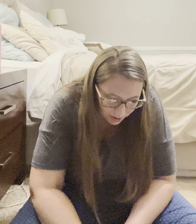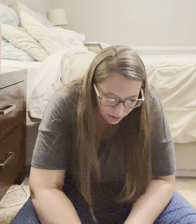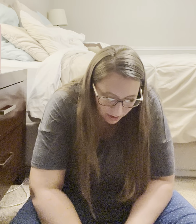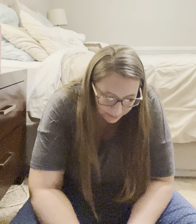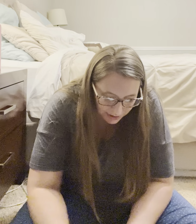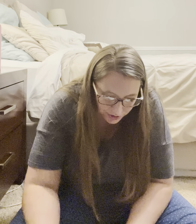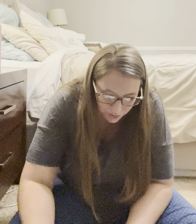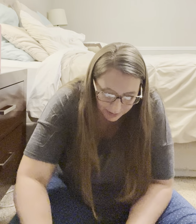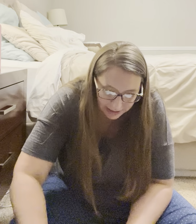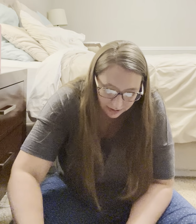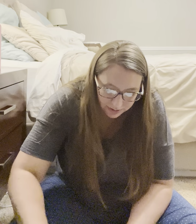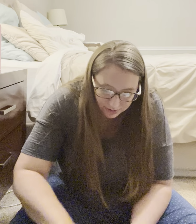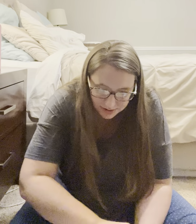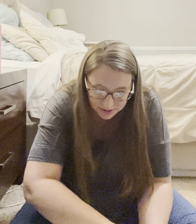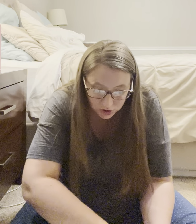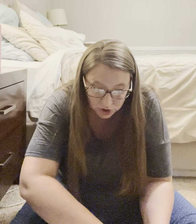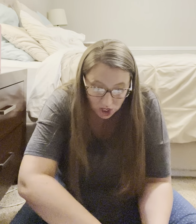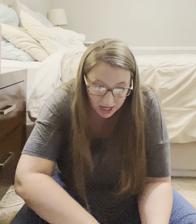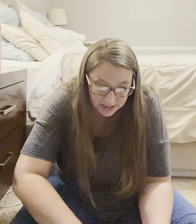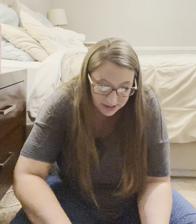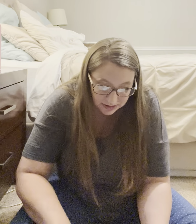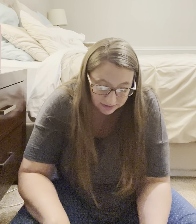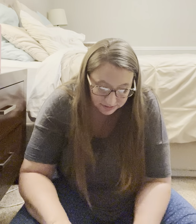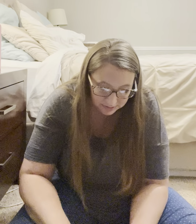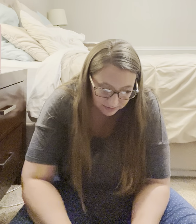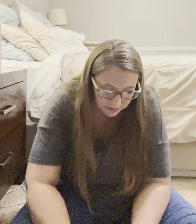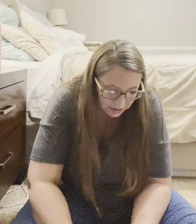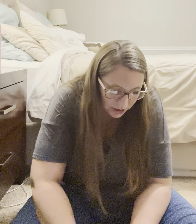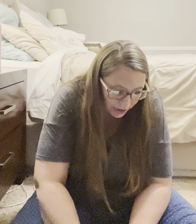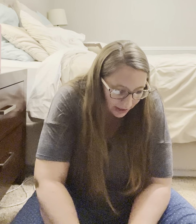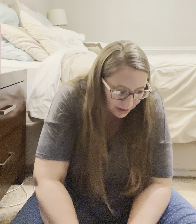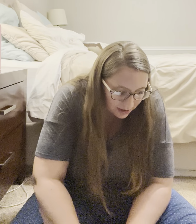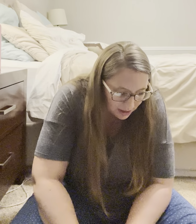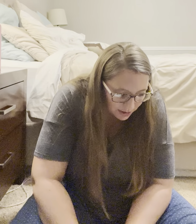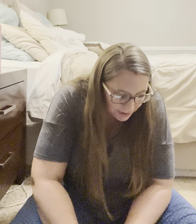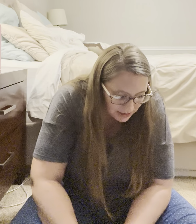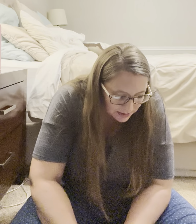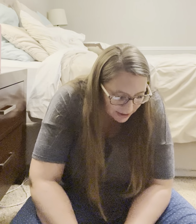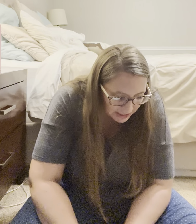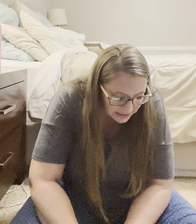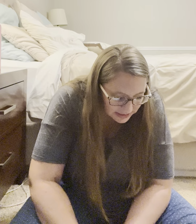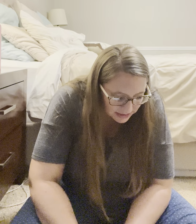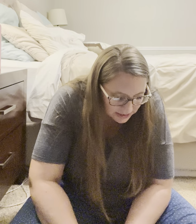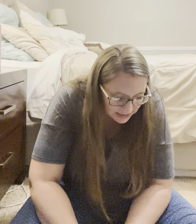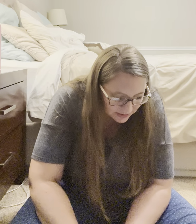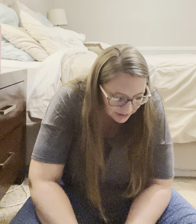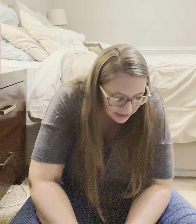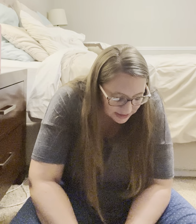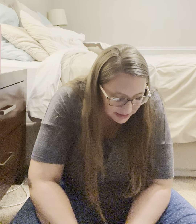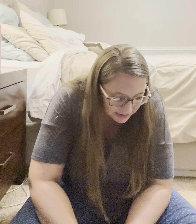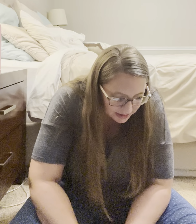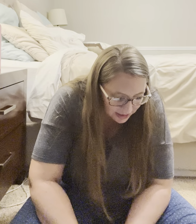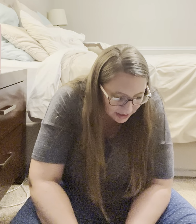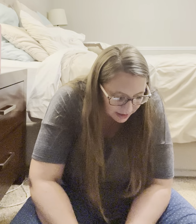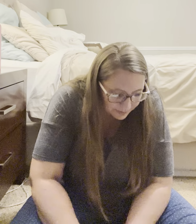And there's so many. This is a lot. Okay. Opinions about activities. Um,